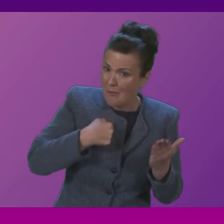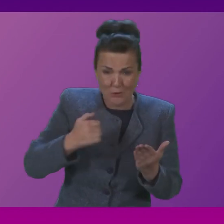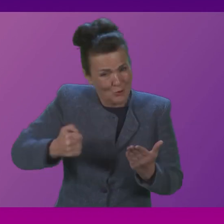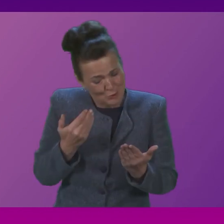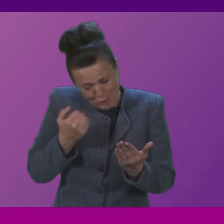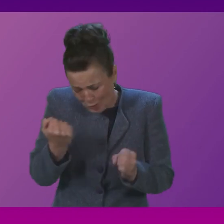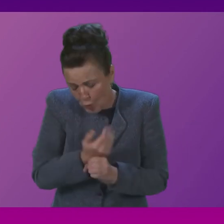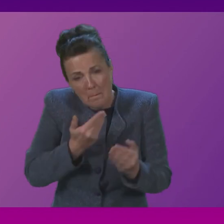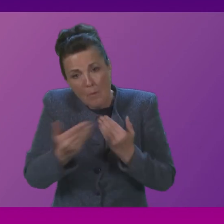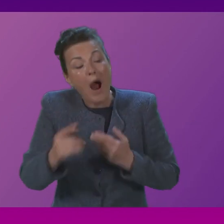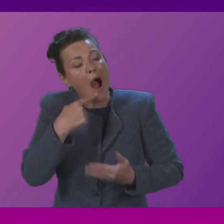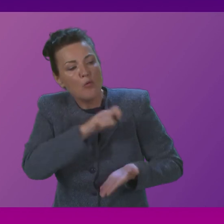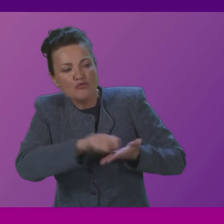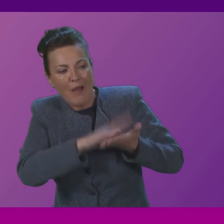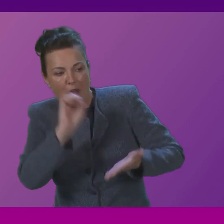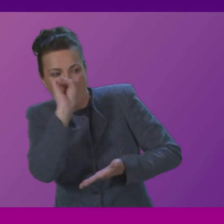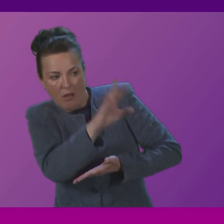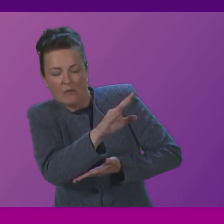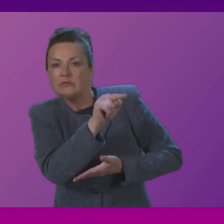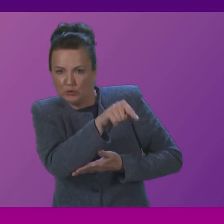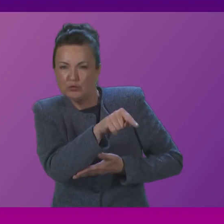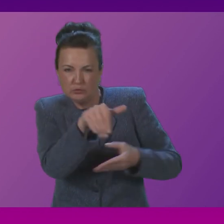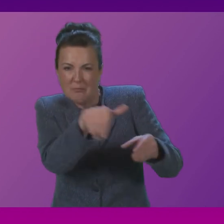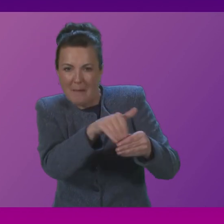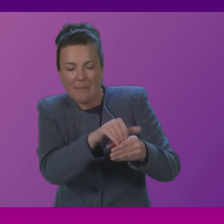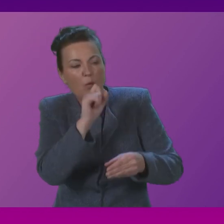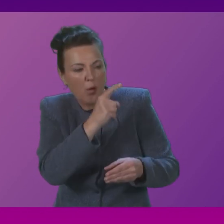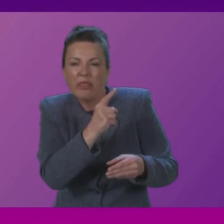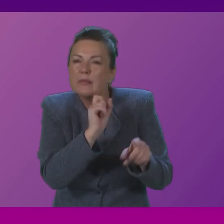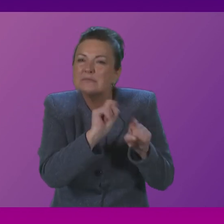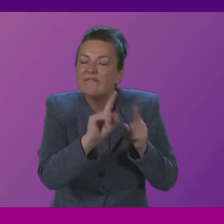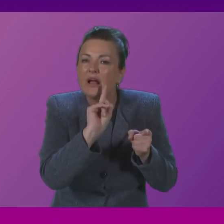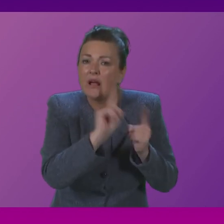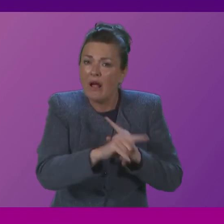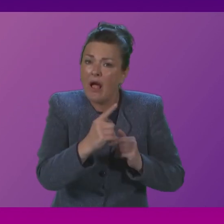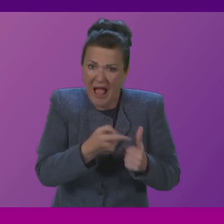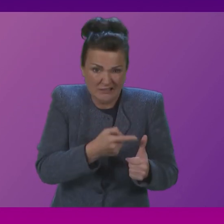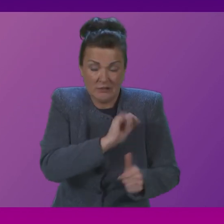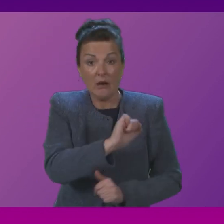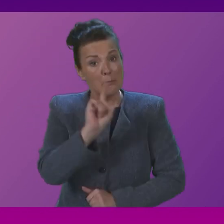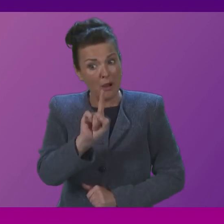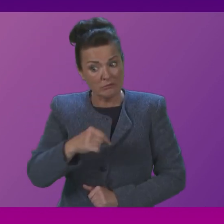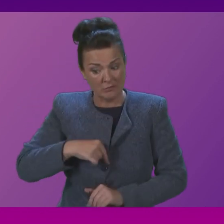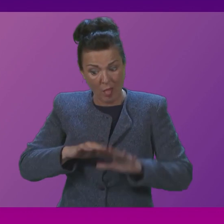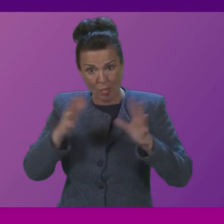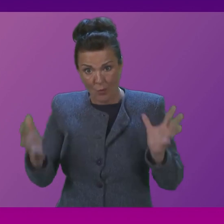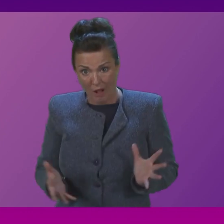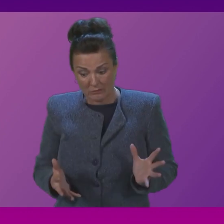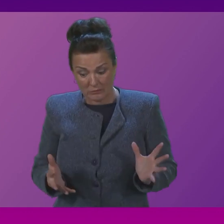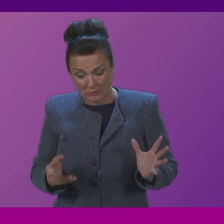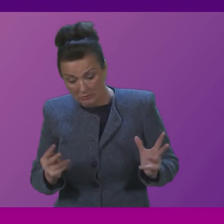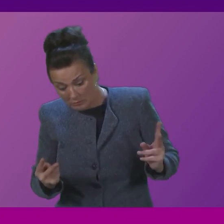his specific question but Scotland is seen as rightly so by countries elsewhere